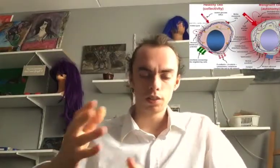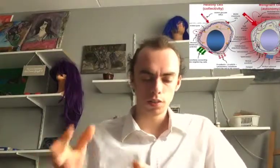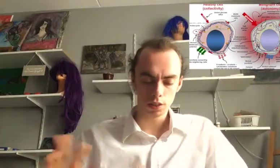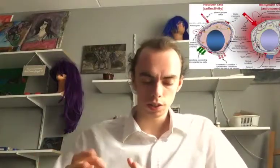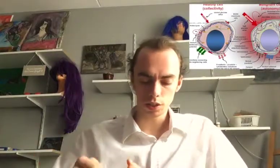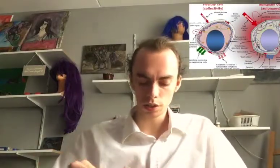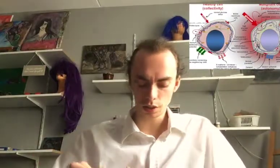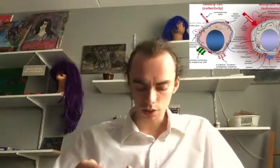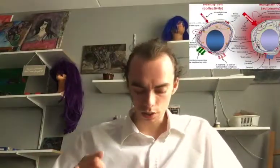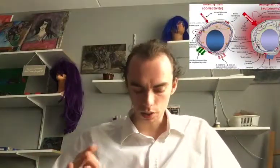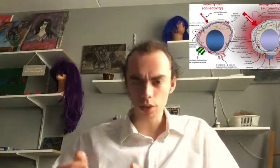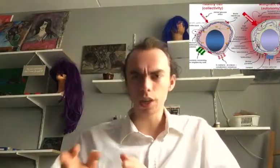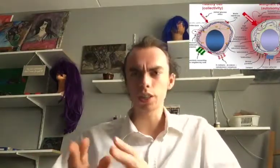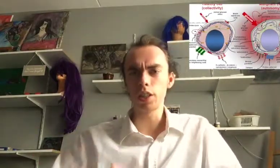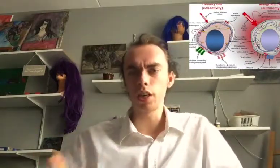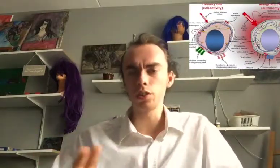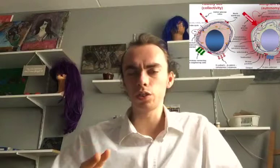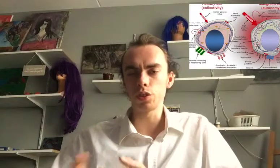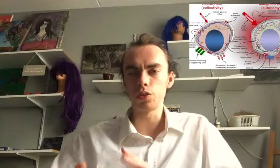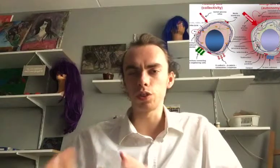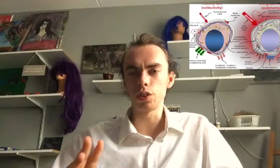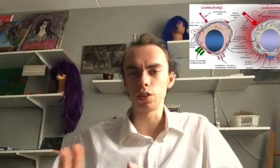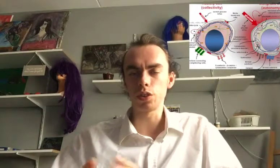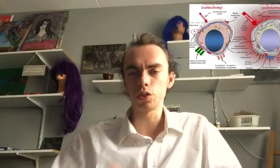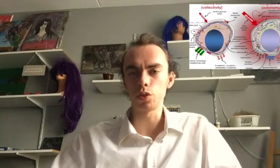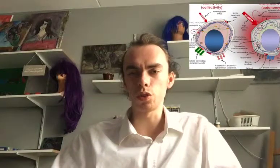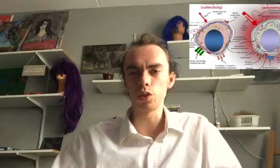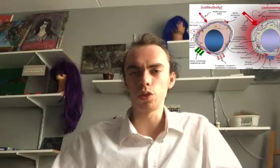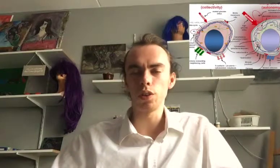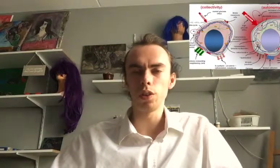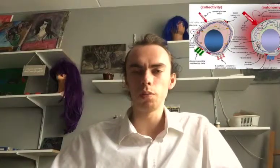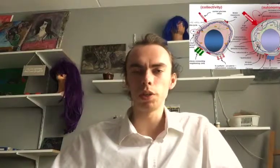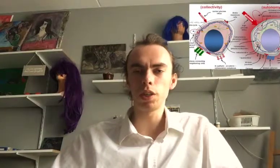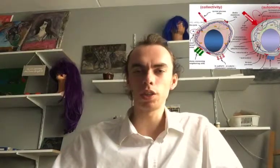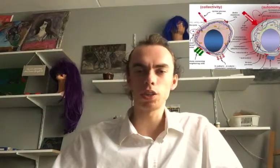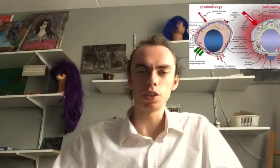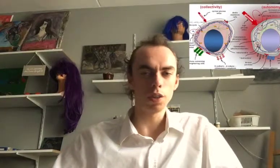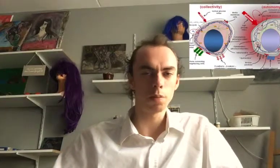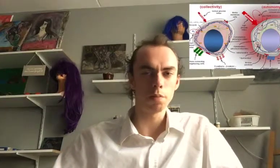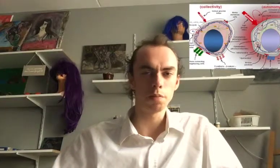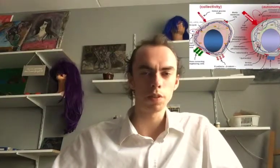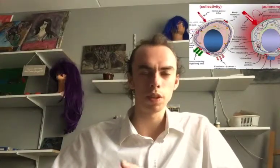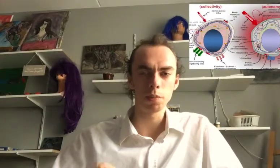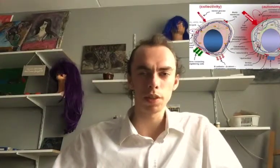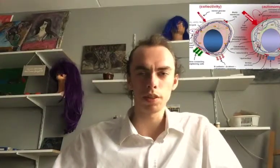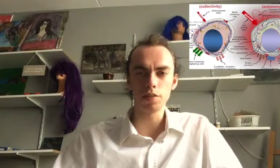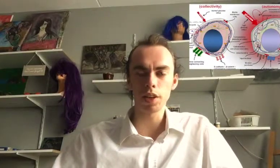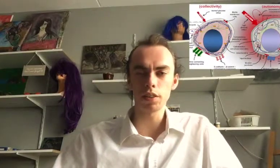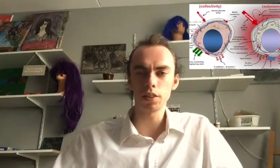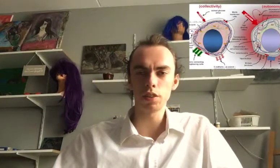Cells that go actually out of control. Because they are being defective.